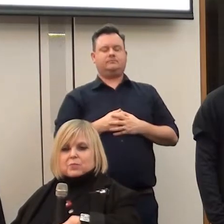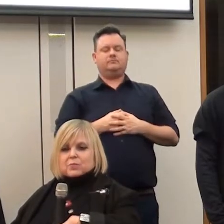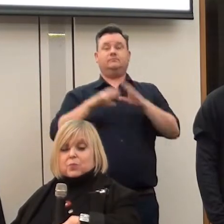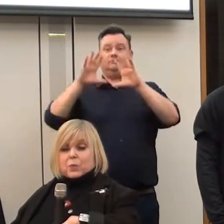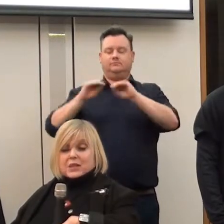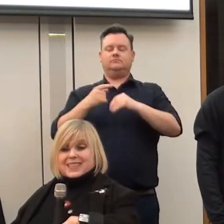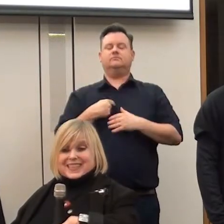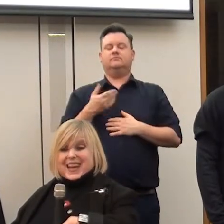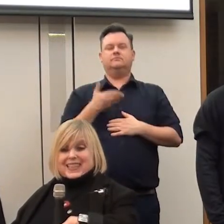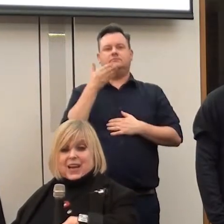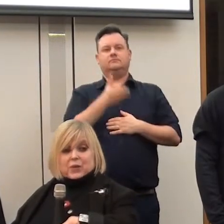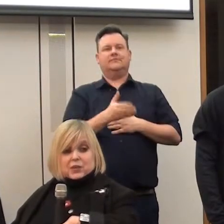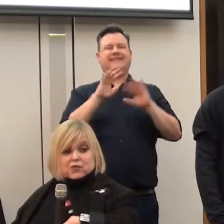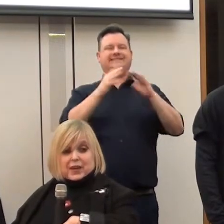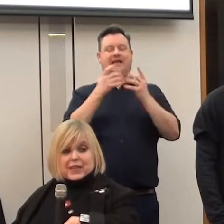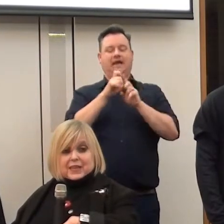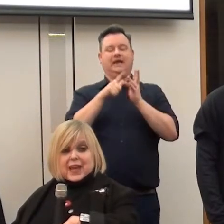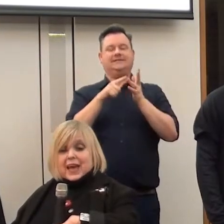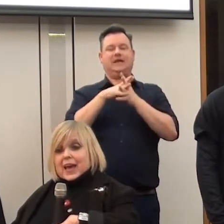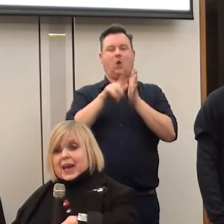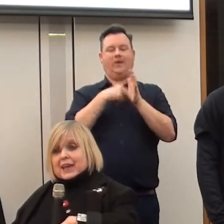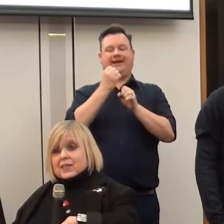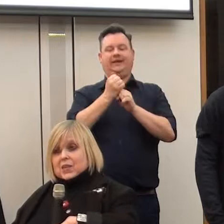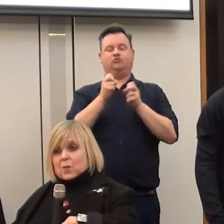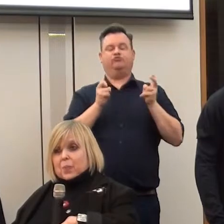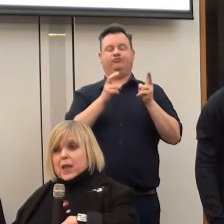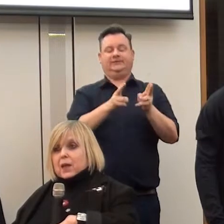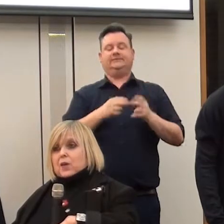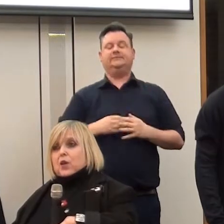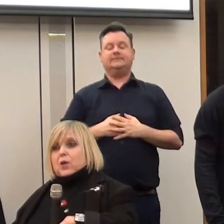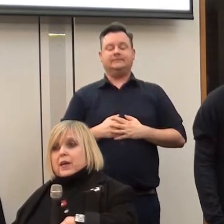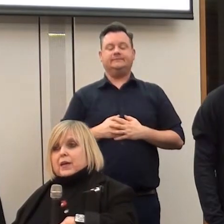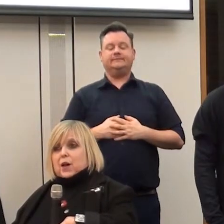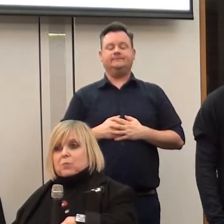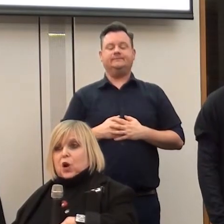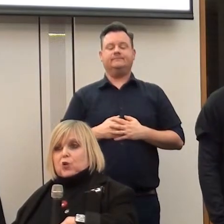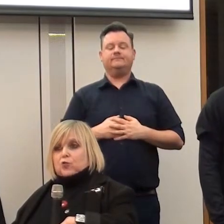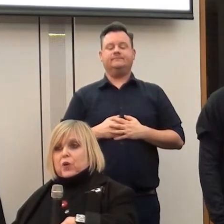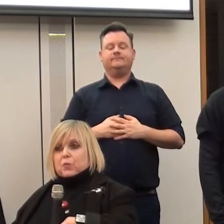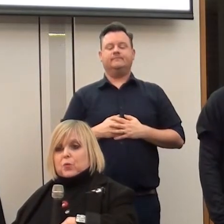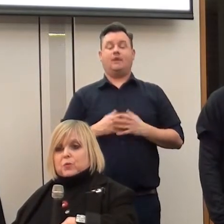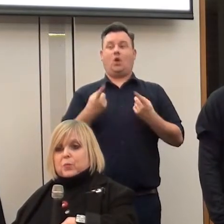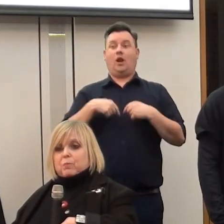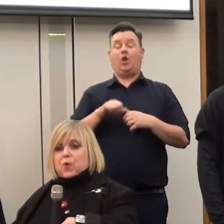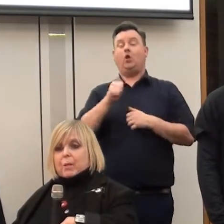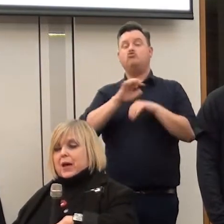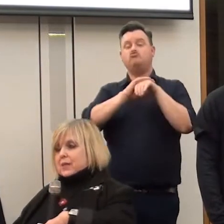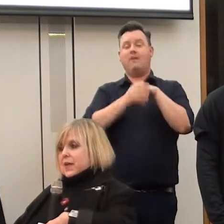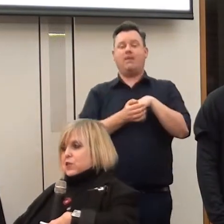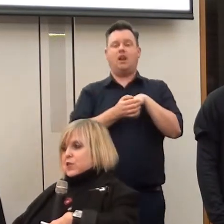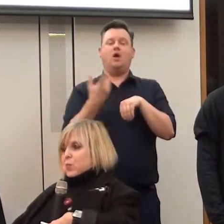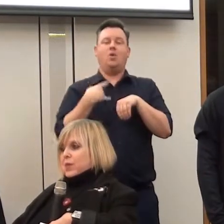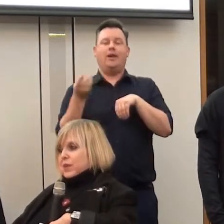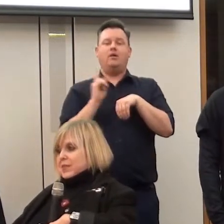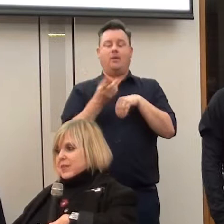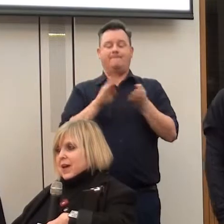down to 10 Downing Street and, you know, like good cripples, we bought our packed